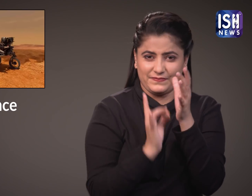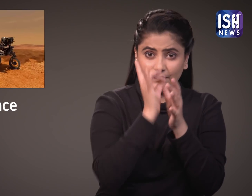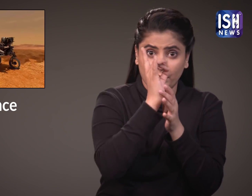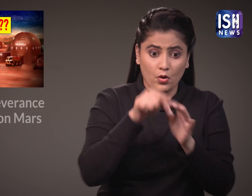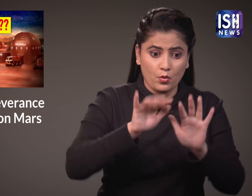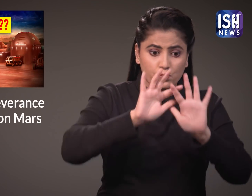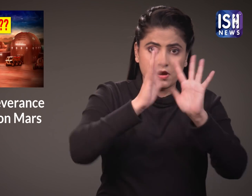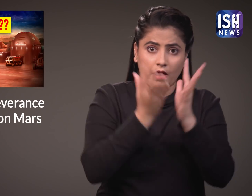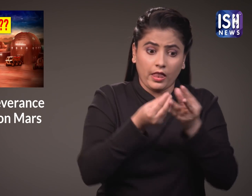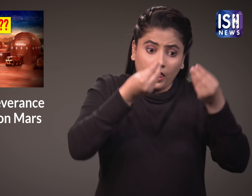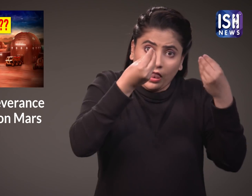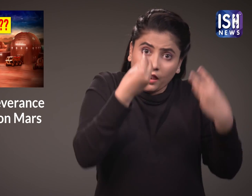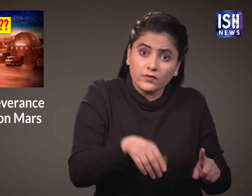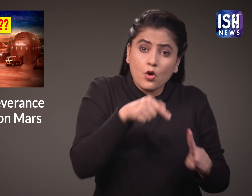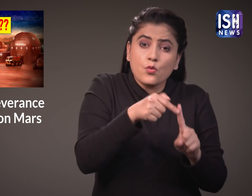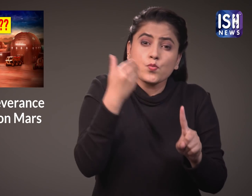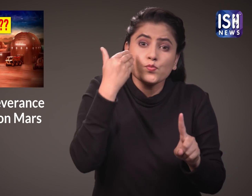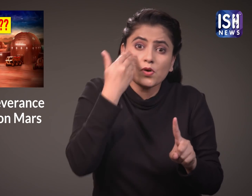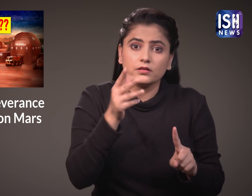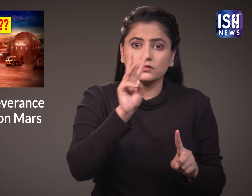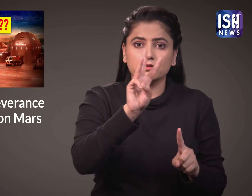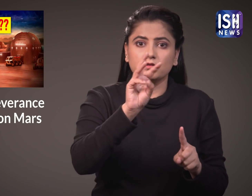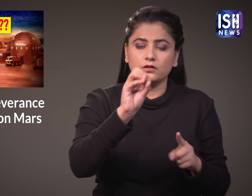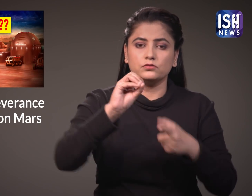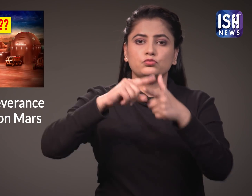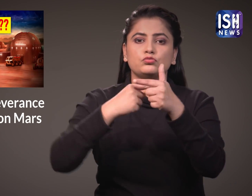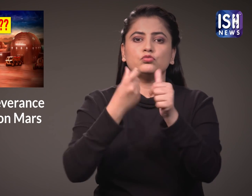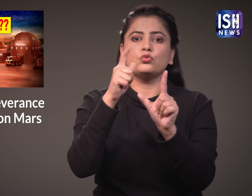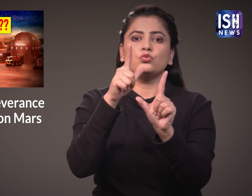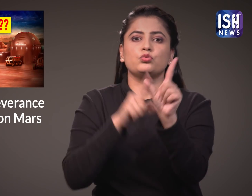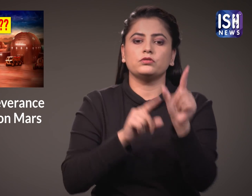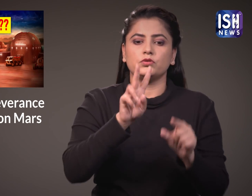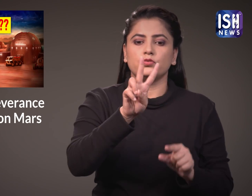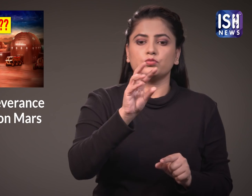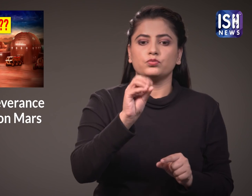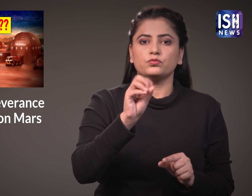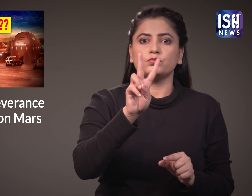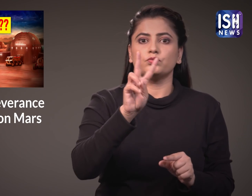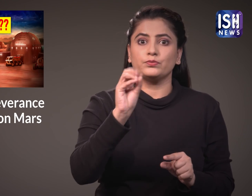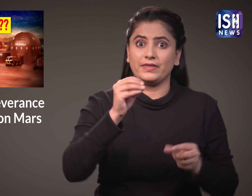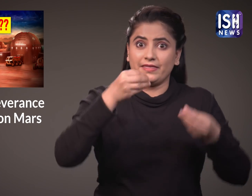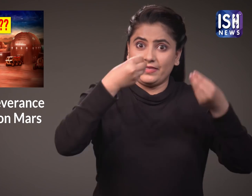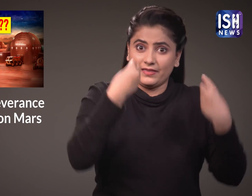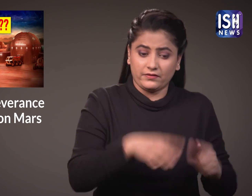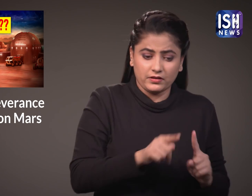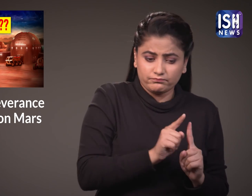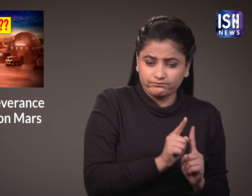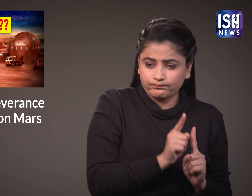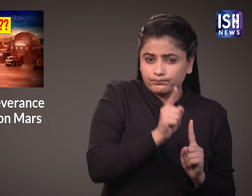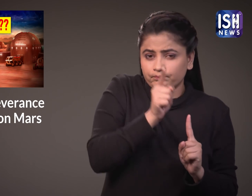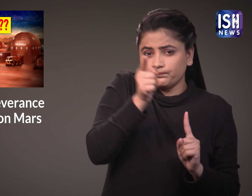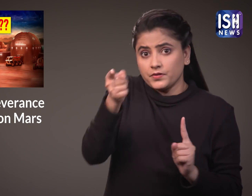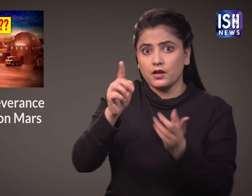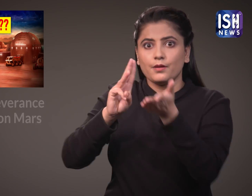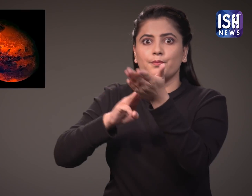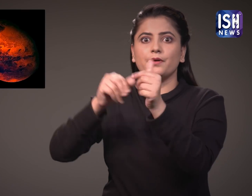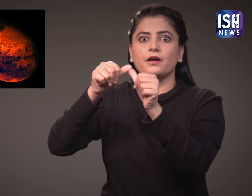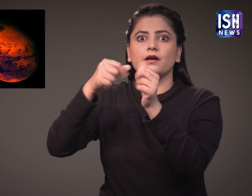It took off from Earth on 30th July 2020 and after a six month journey, the